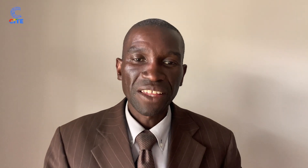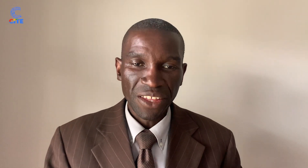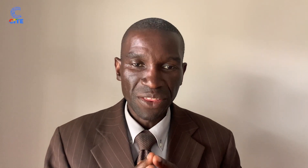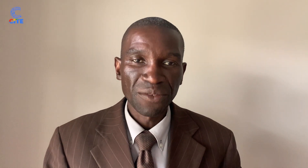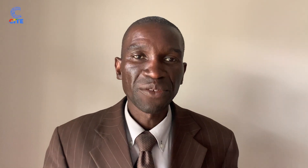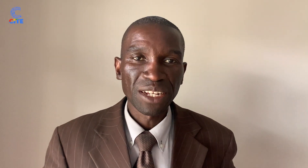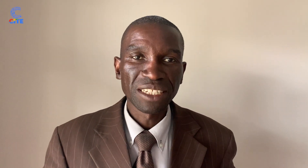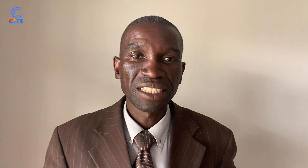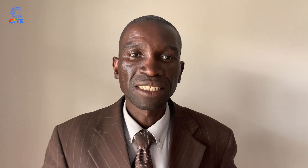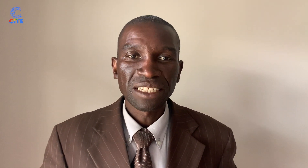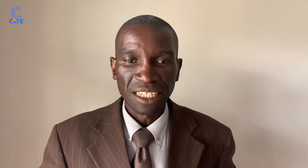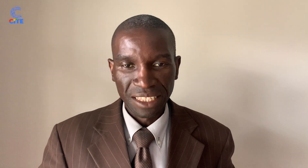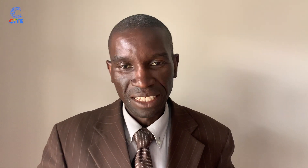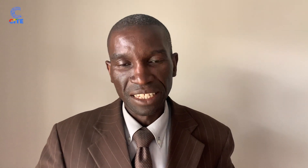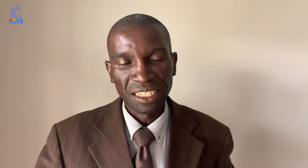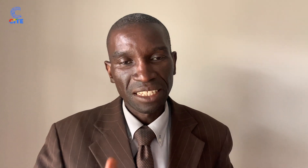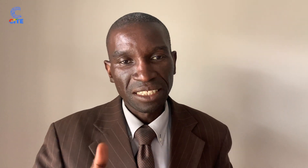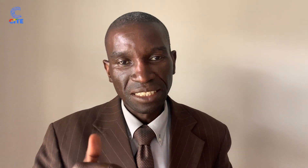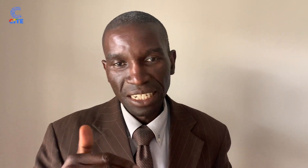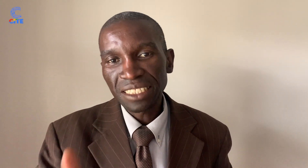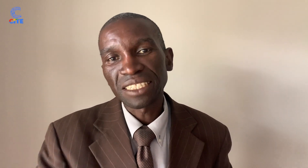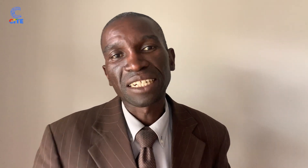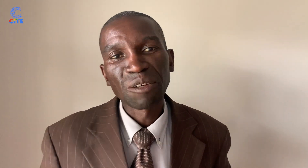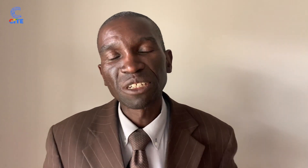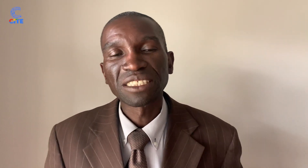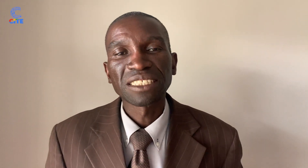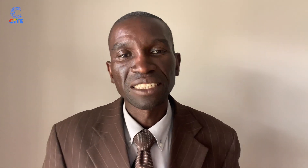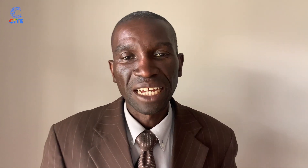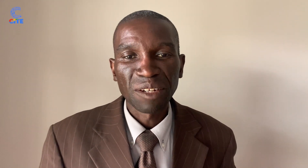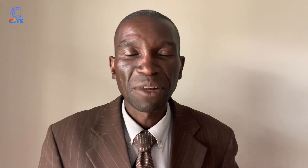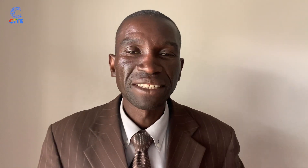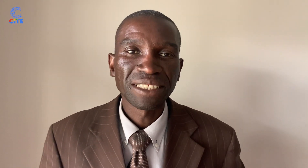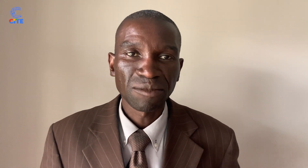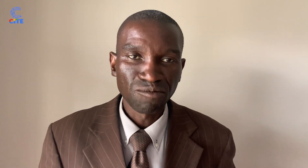work in the field in the next coming nine months. Thank